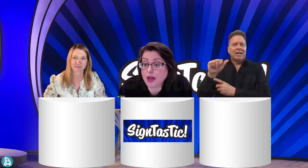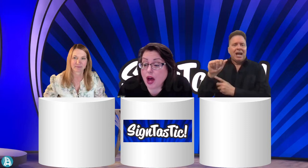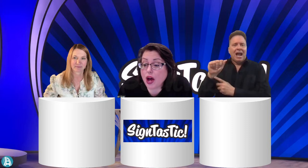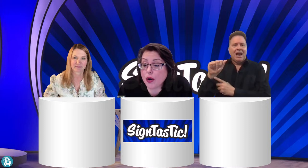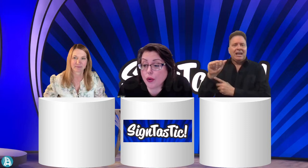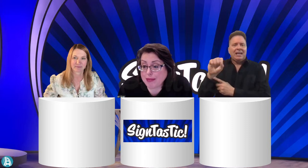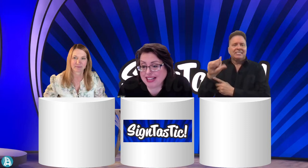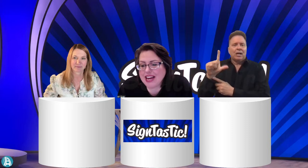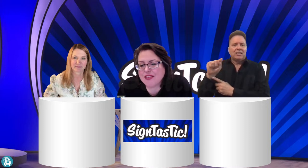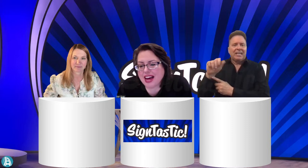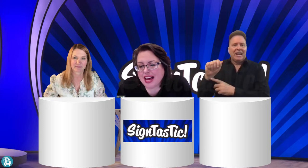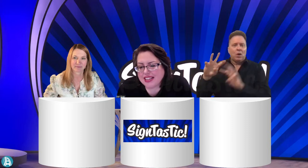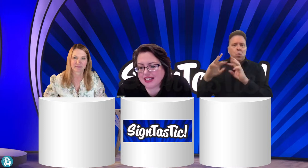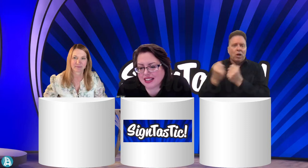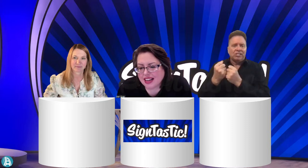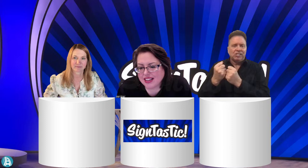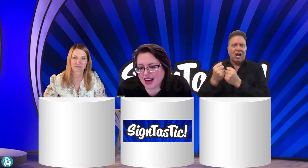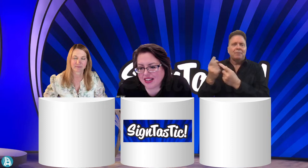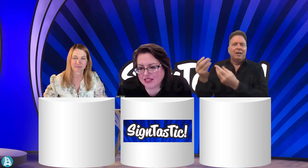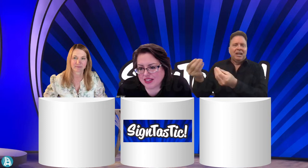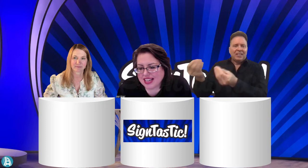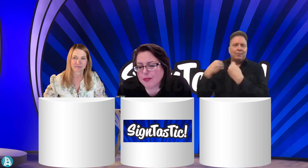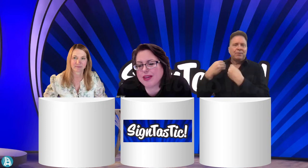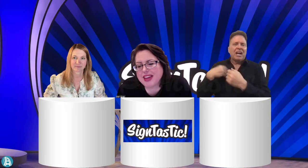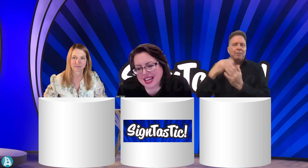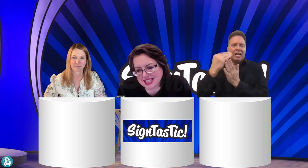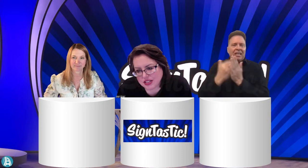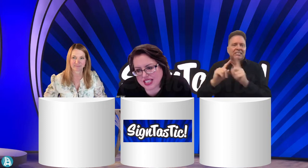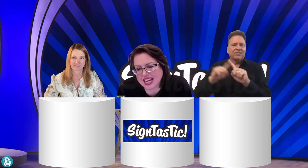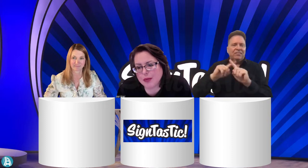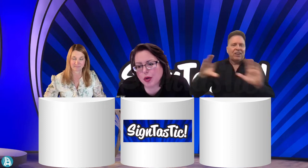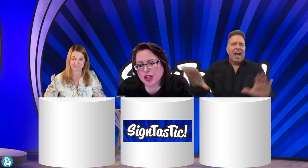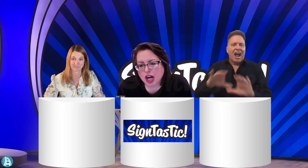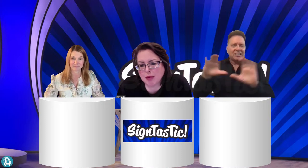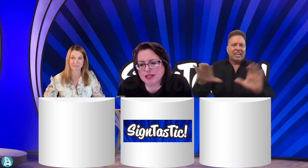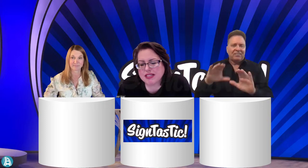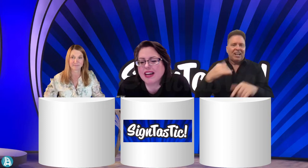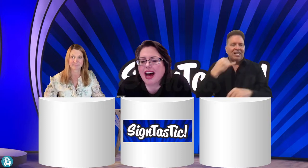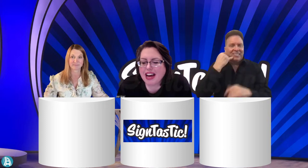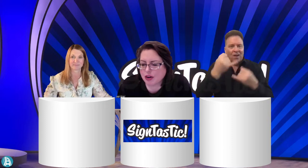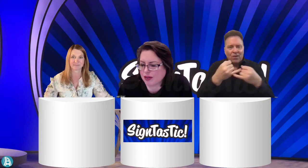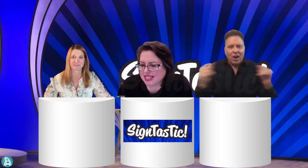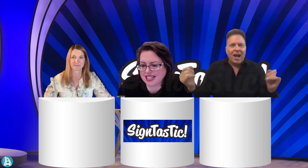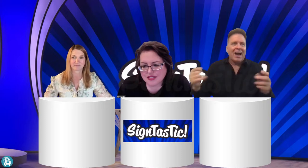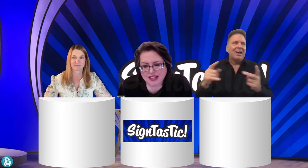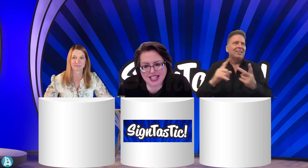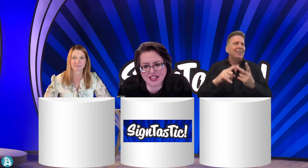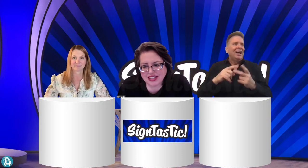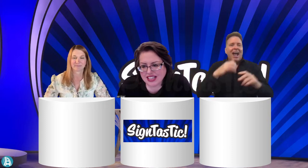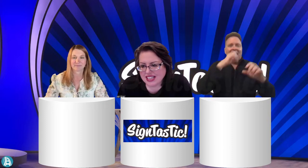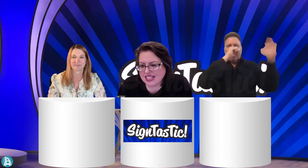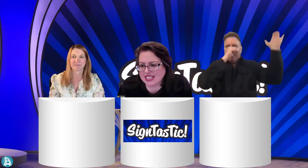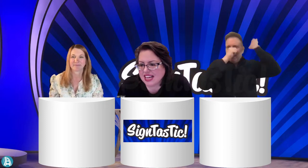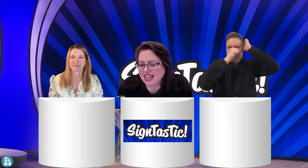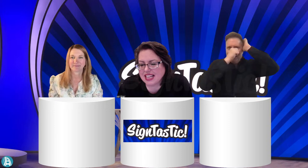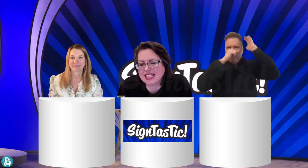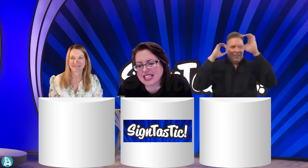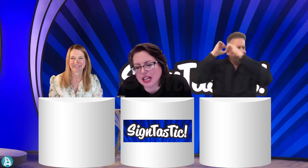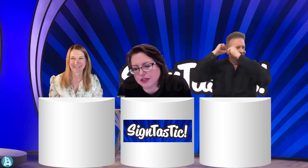Oh, I mean, I've had a lot of like with ASL TA workshops, I've always had different activities, like the telephone